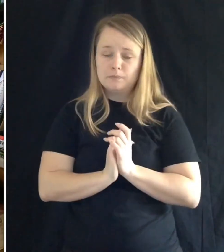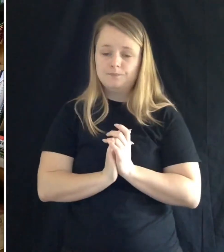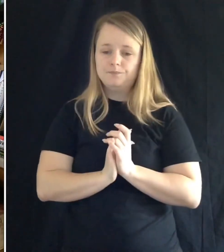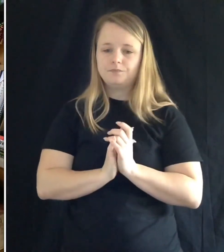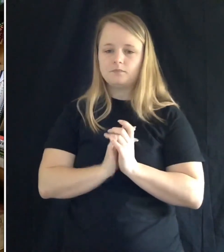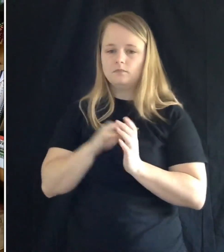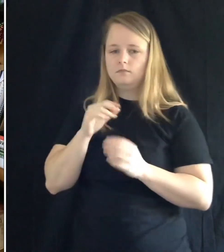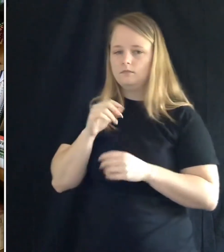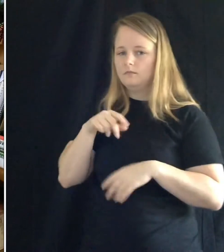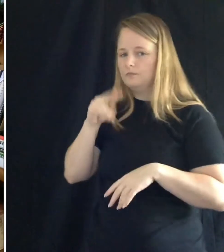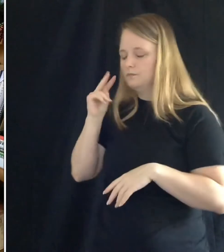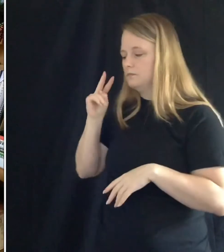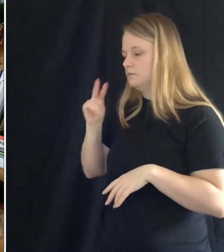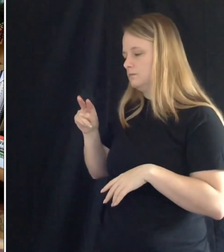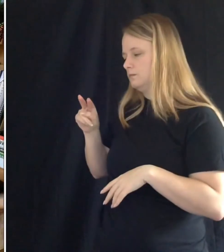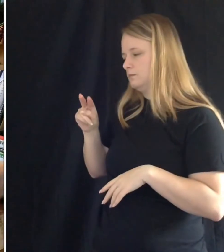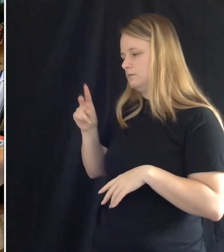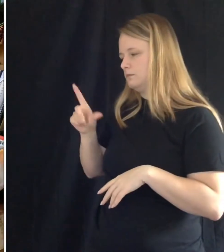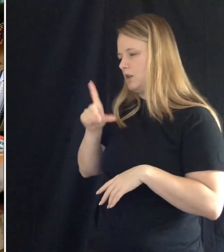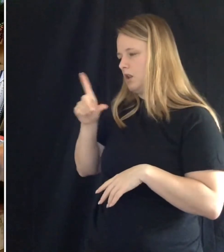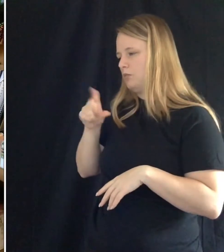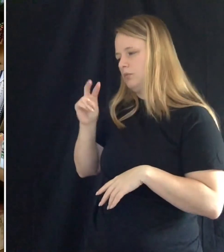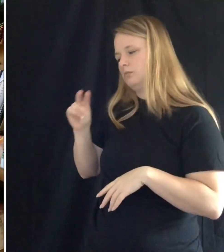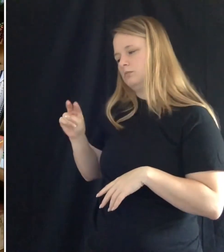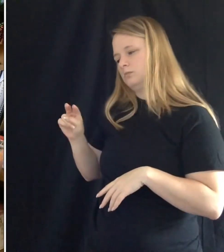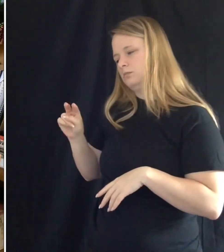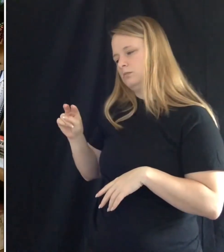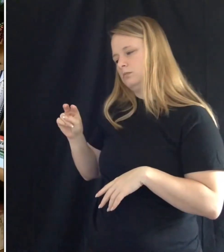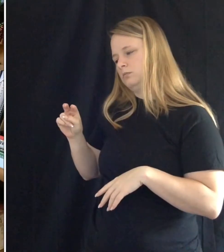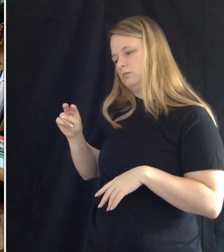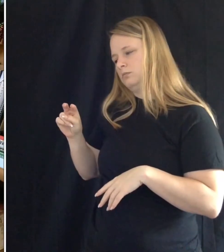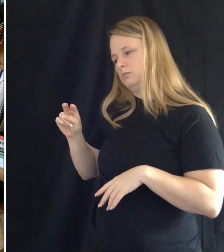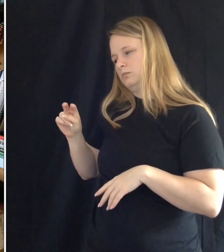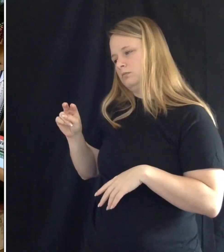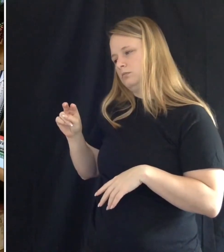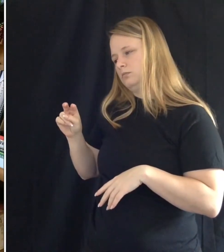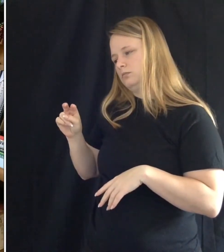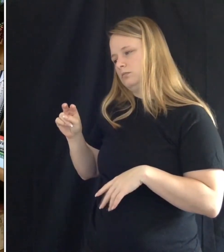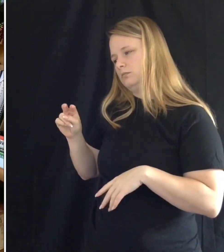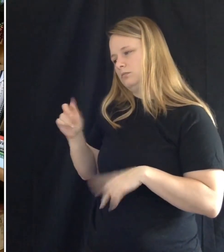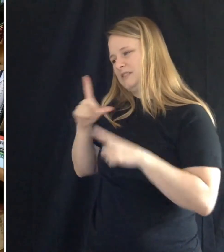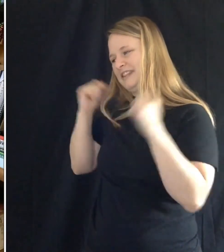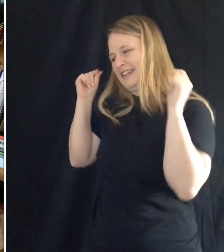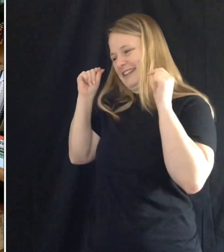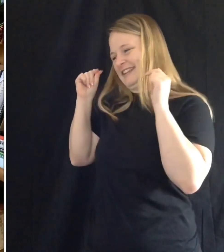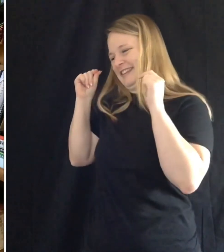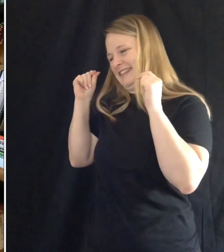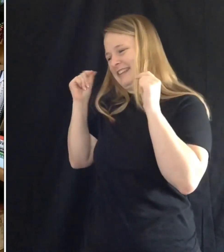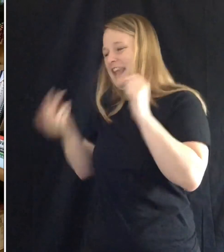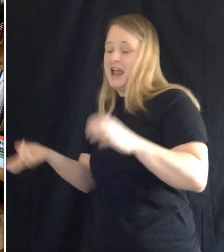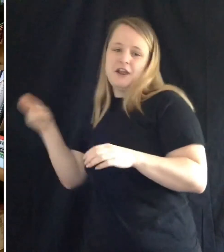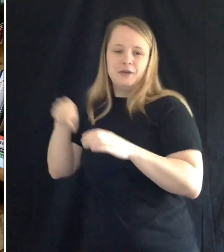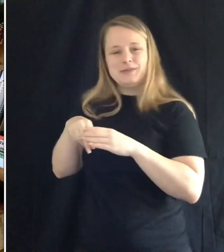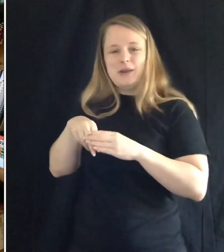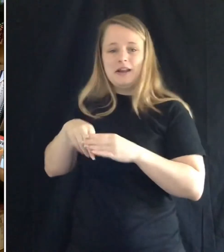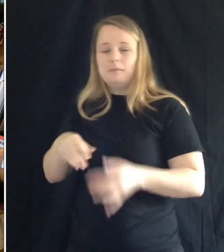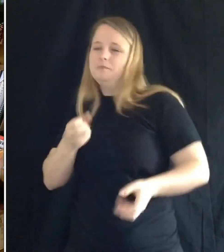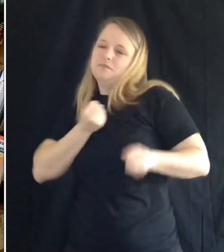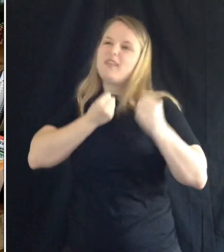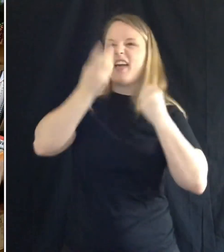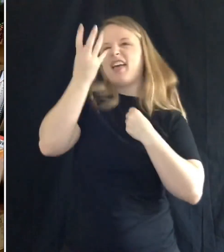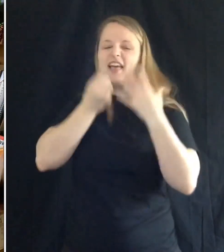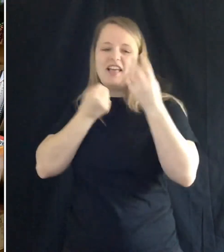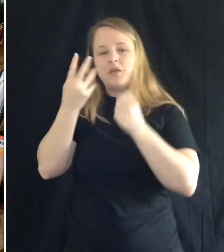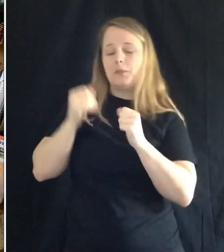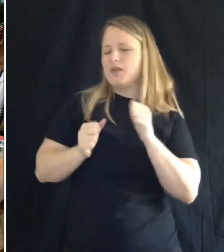Miss Otterbottom stared hard at him and then smiled and joined in. And so did